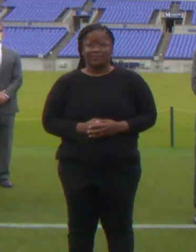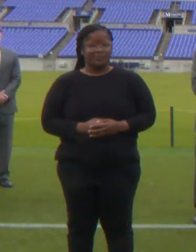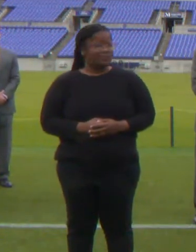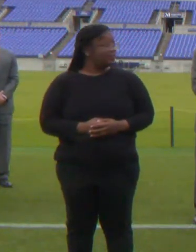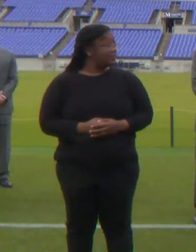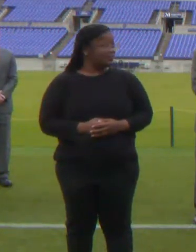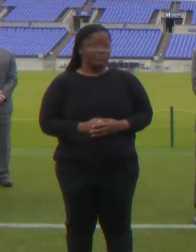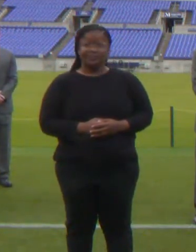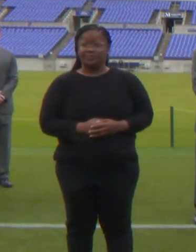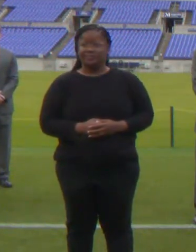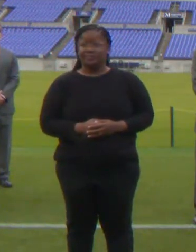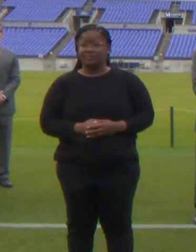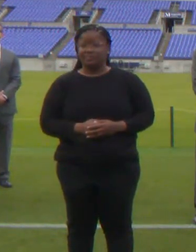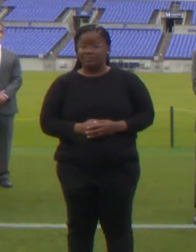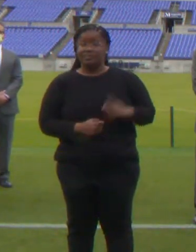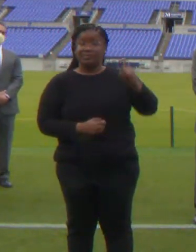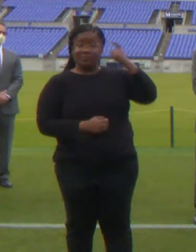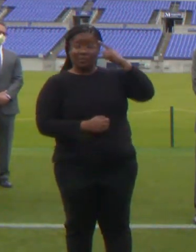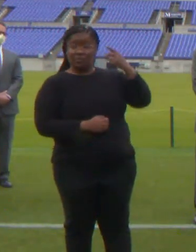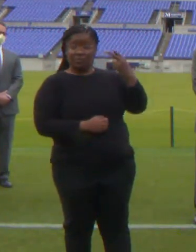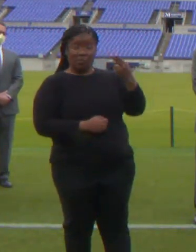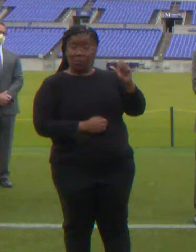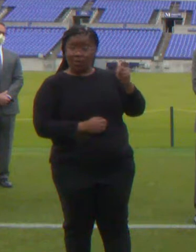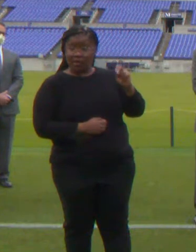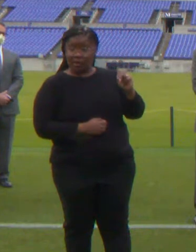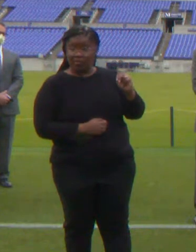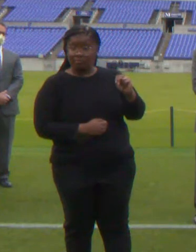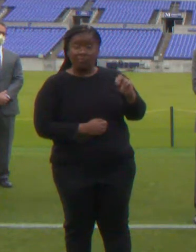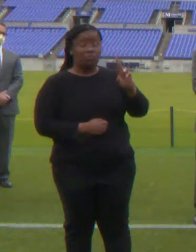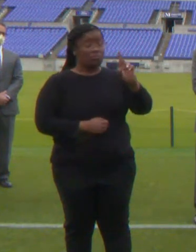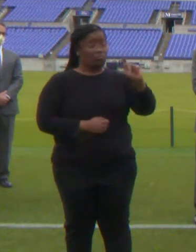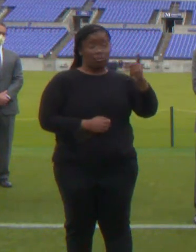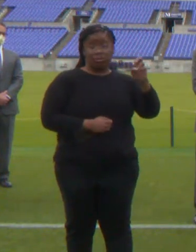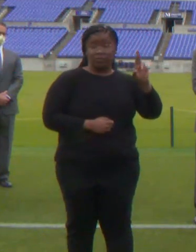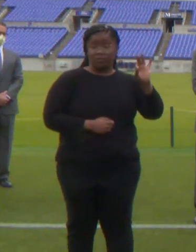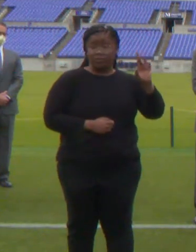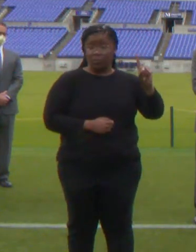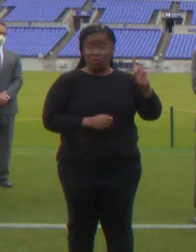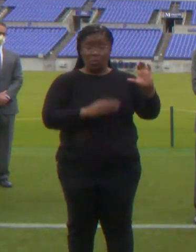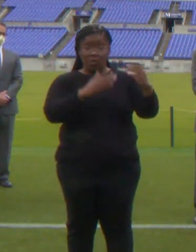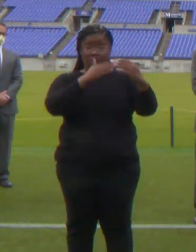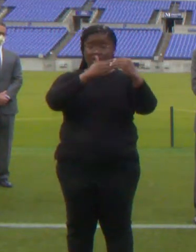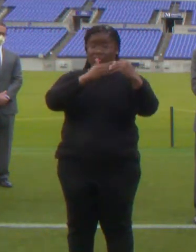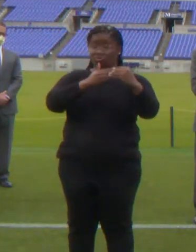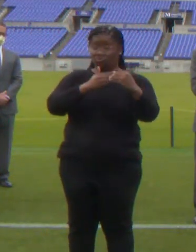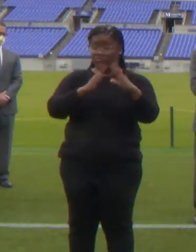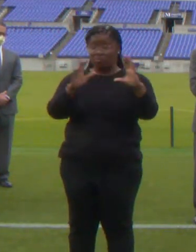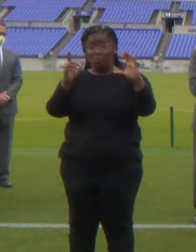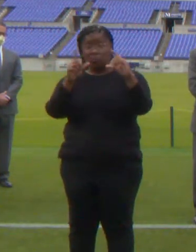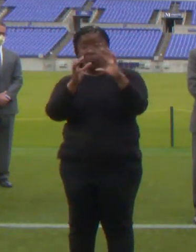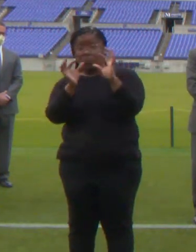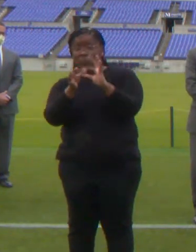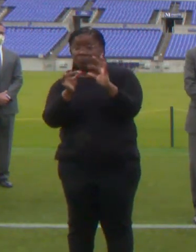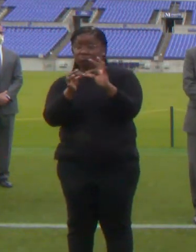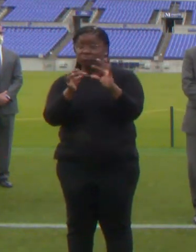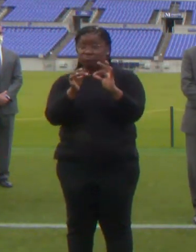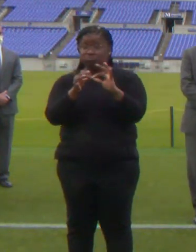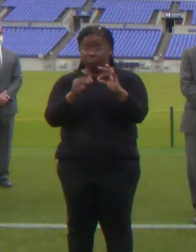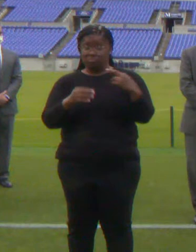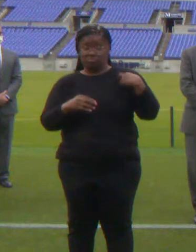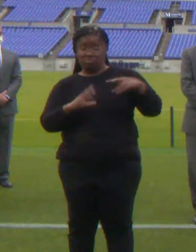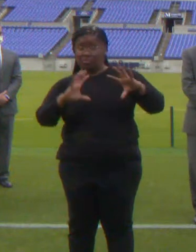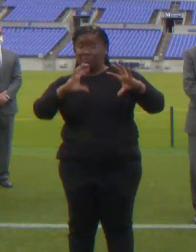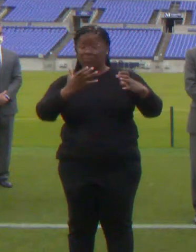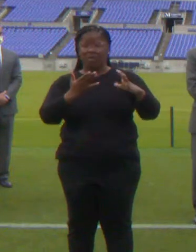Governor Hogan, Lieutenant Governor Rutherford, thank you for your leadership, your words of encouragement to the faith community. Thank you for